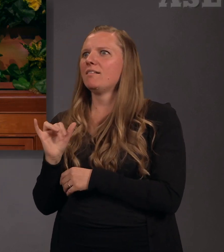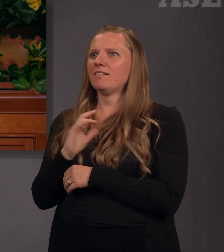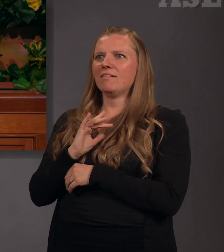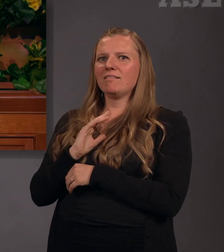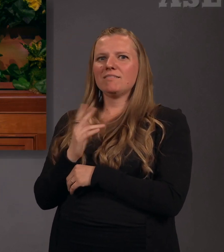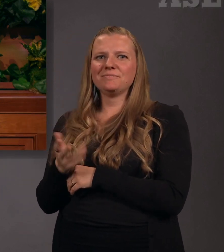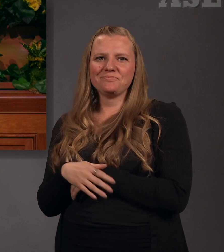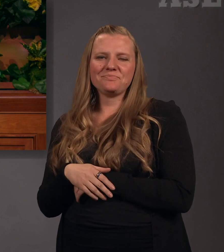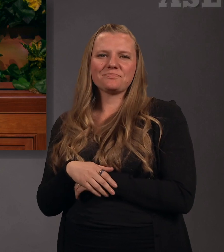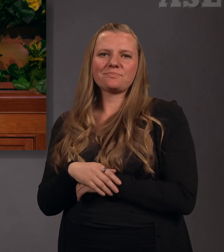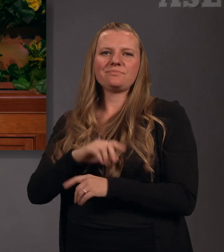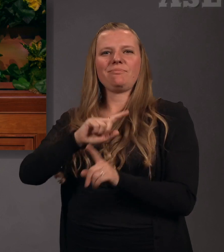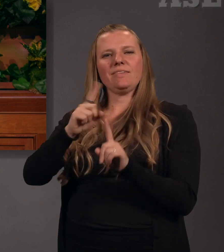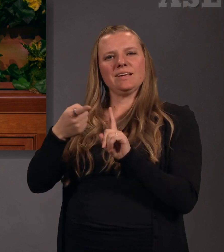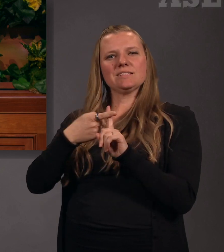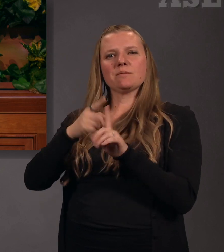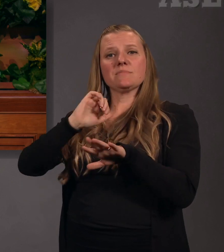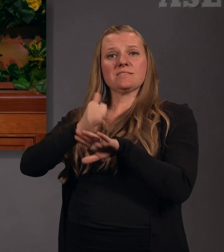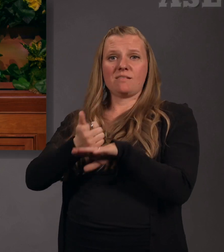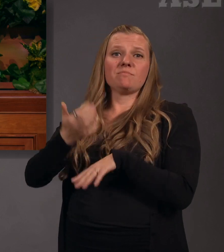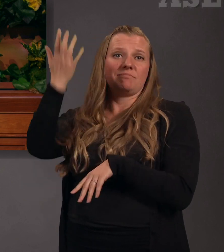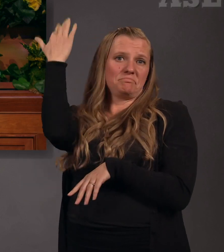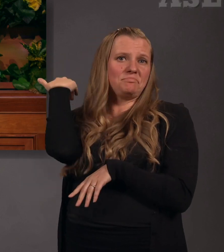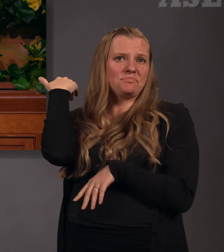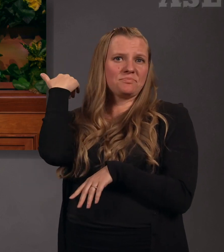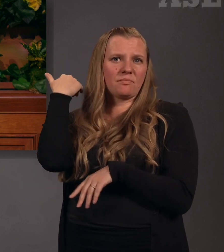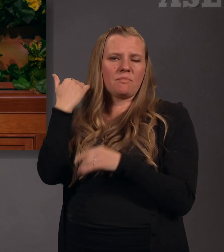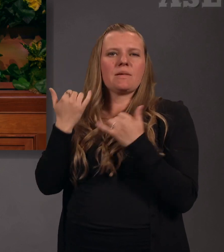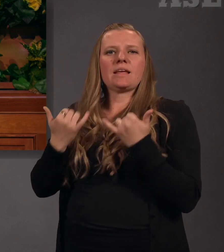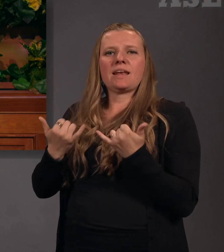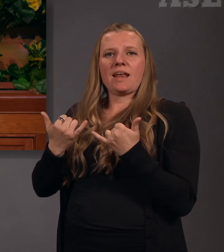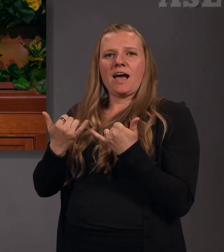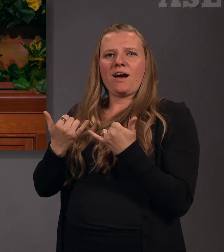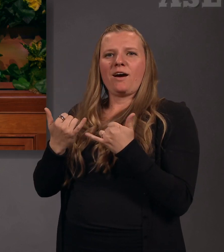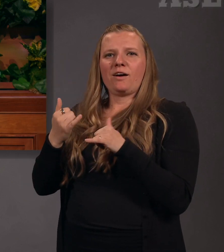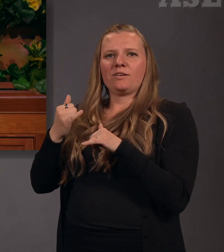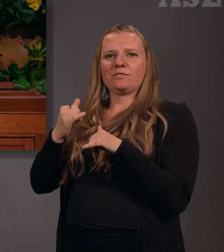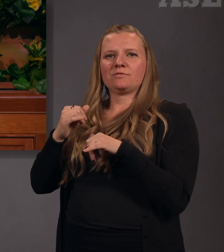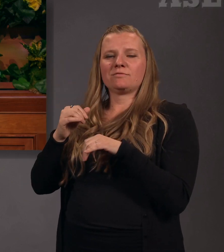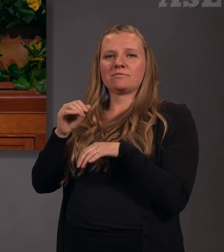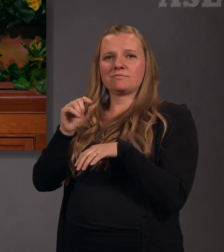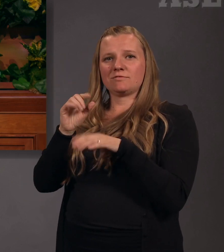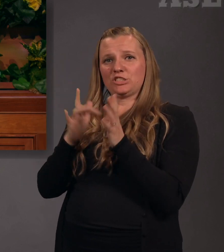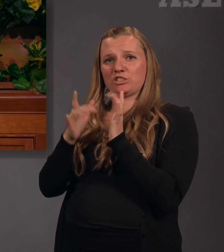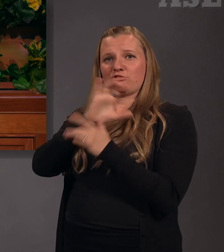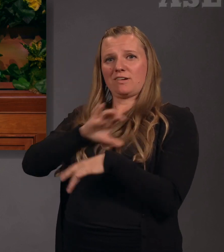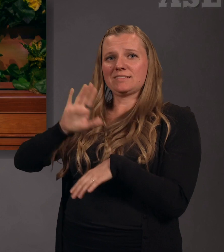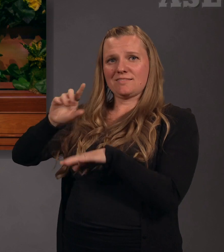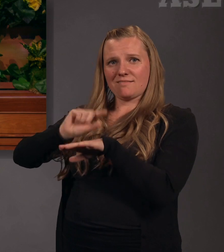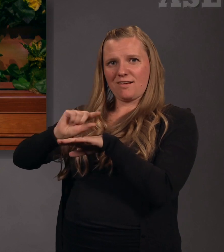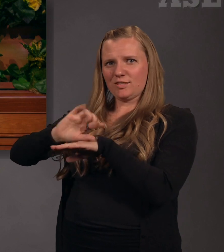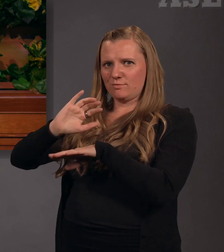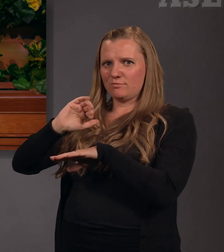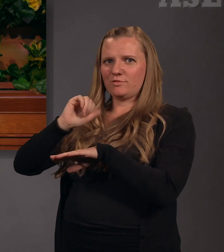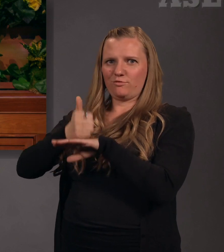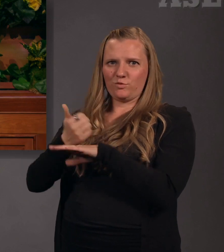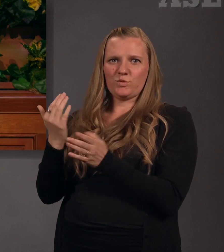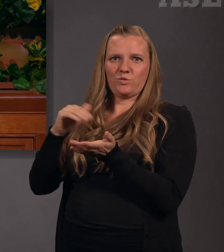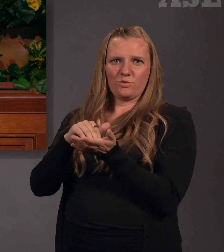Although temples had existed anciently, with the restoration of the gospel of Jesus Christ, the building of temples has